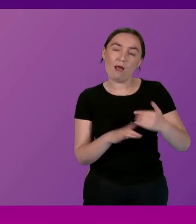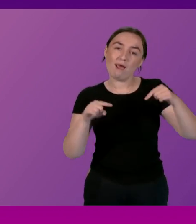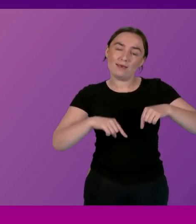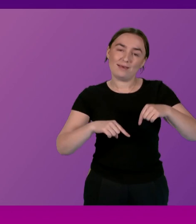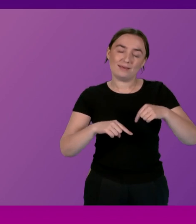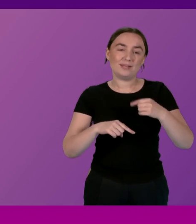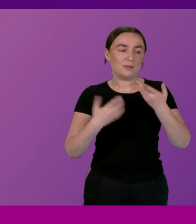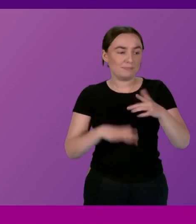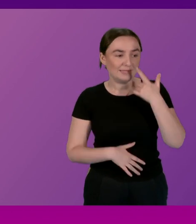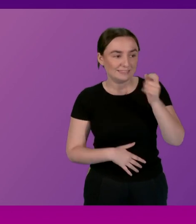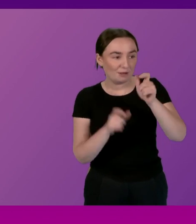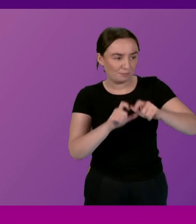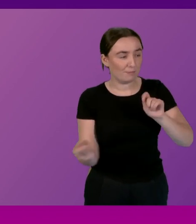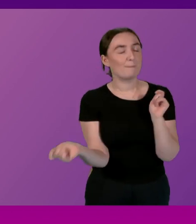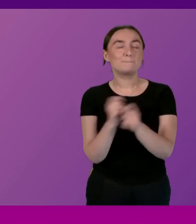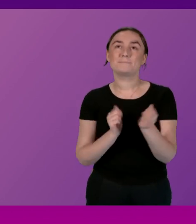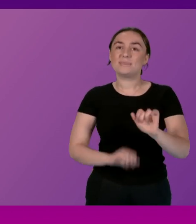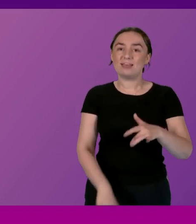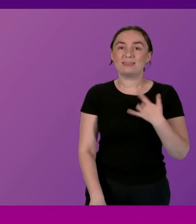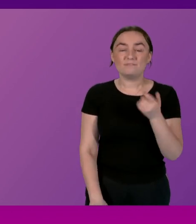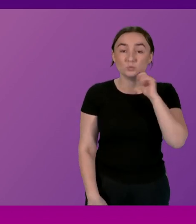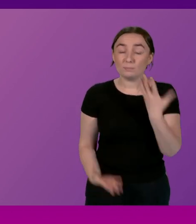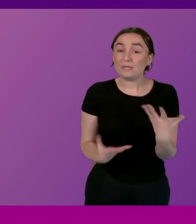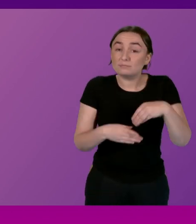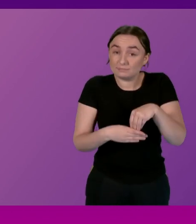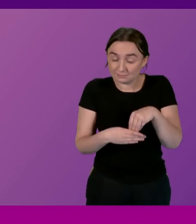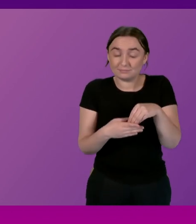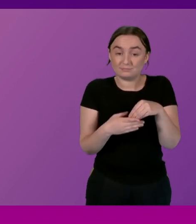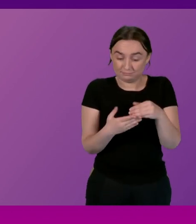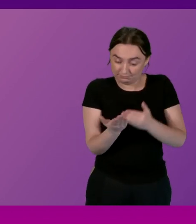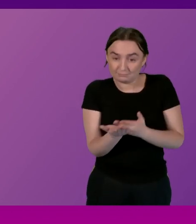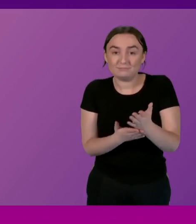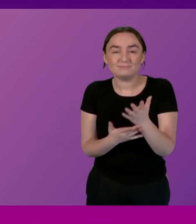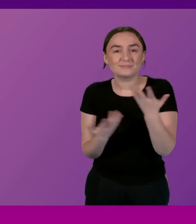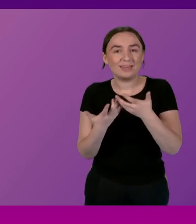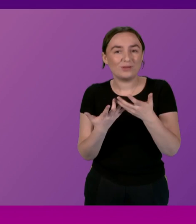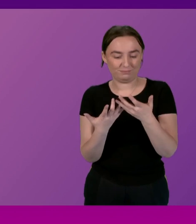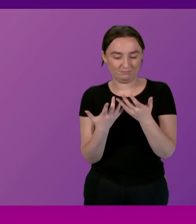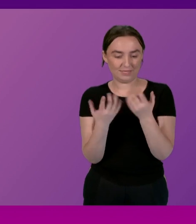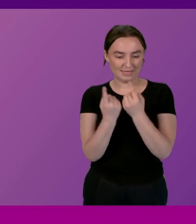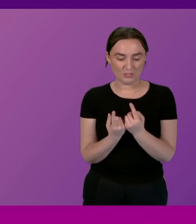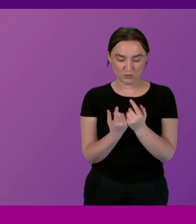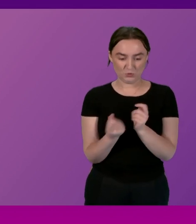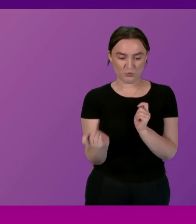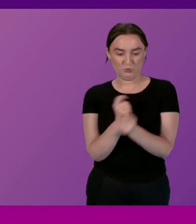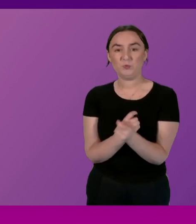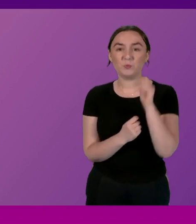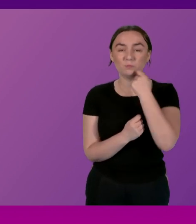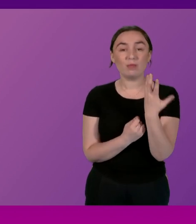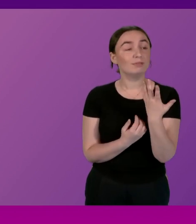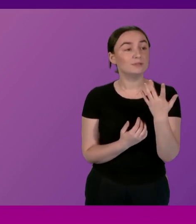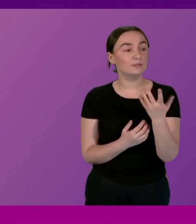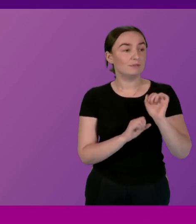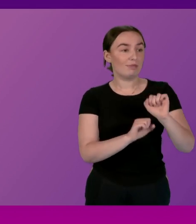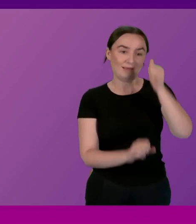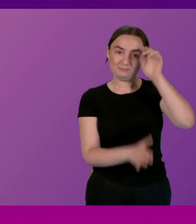to young people will be embedded going forward as we look to reform some of these issues in our education system I think this